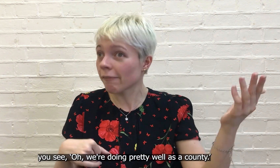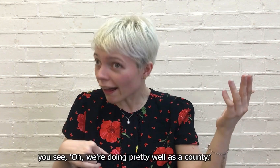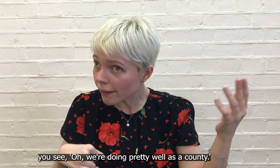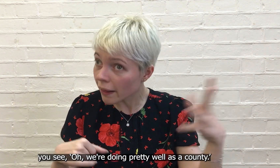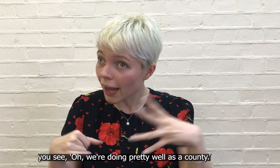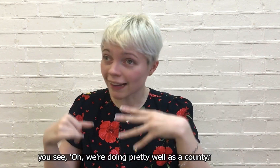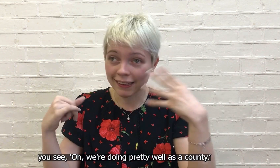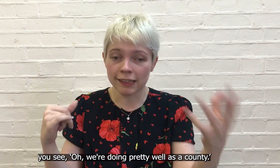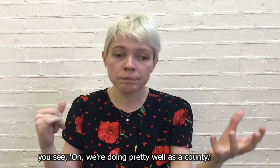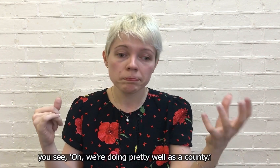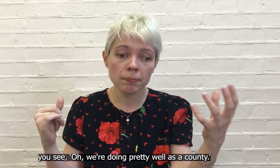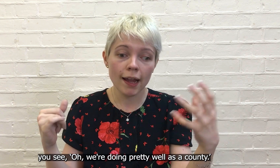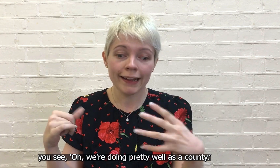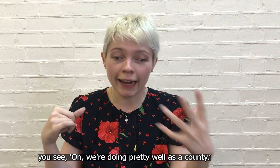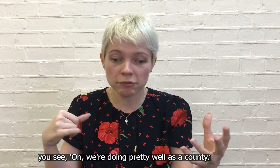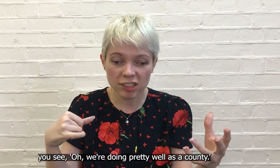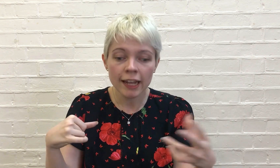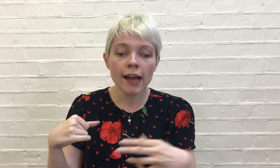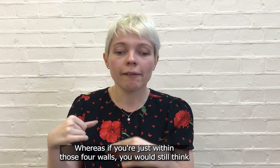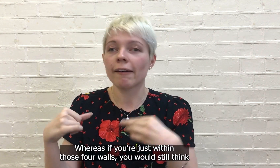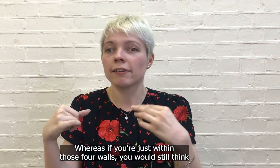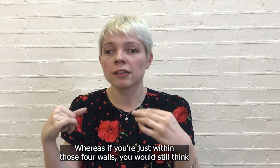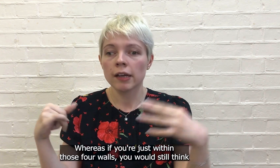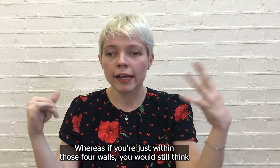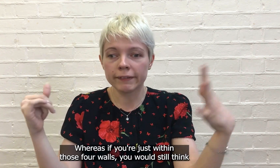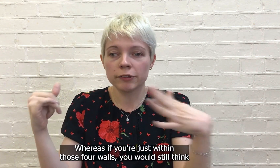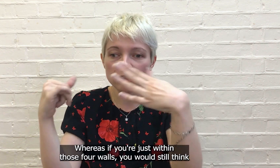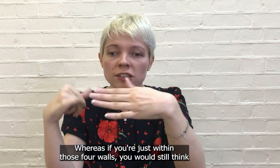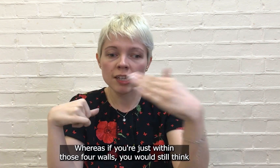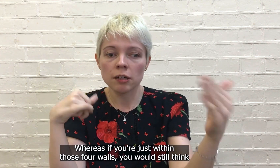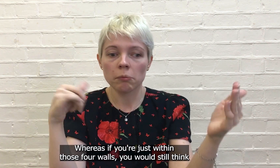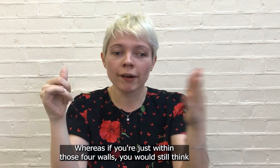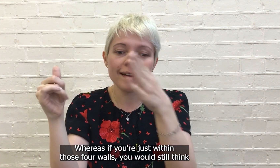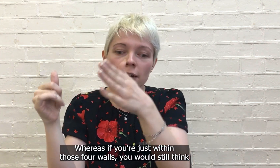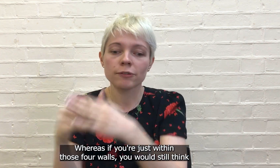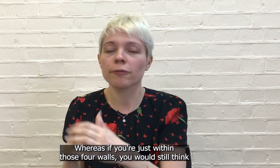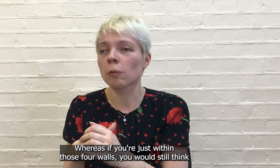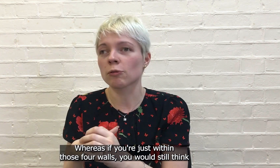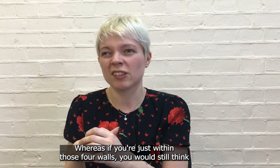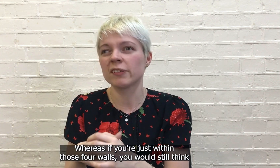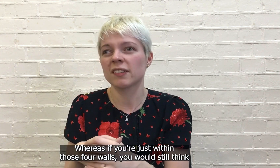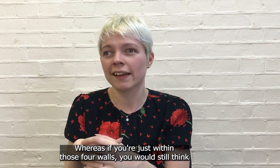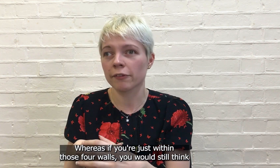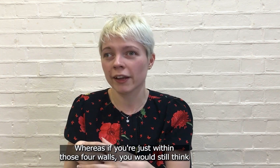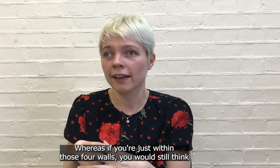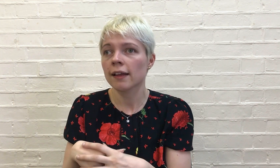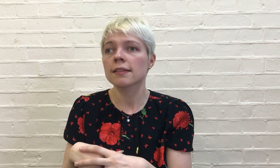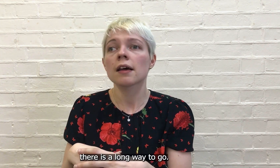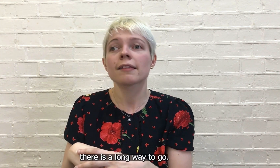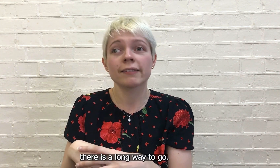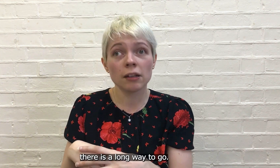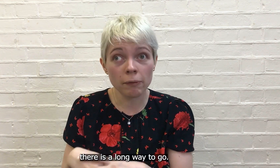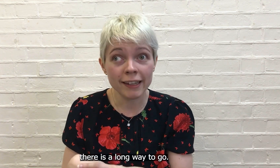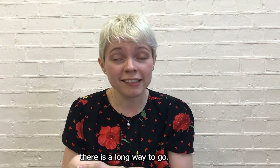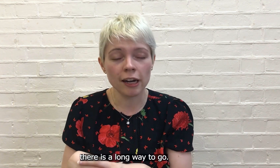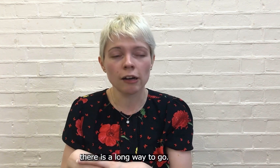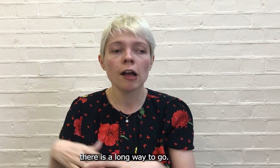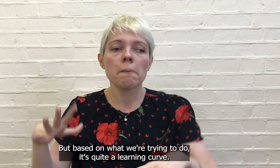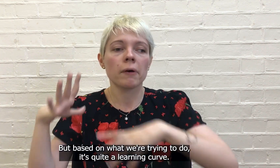well as an accounting whereas if you just were in those four walls you would still think, yeah there is a long way to go but